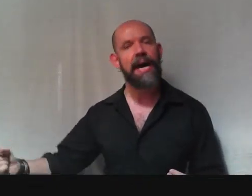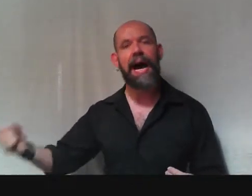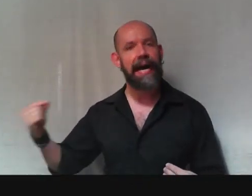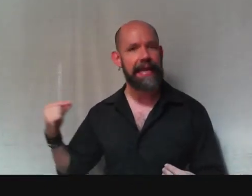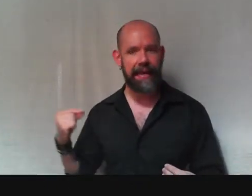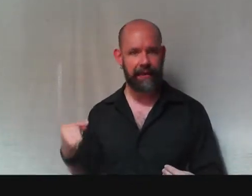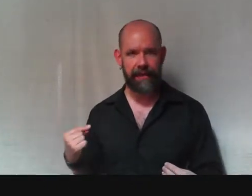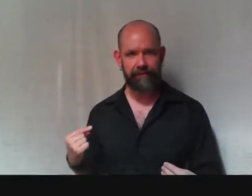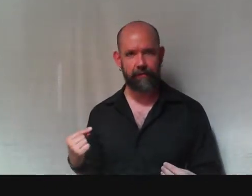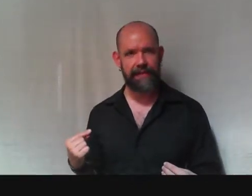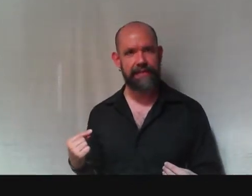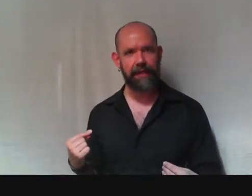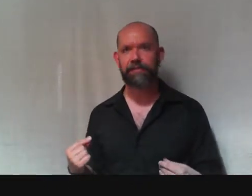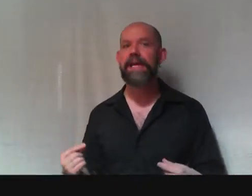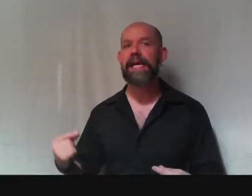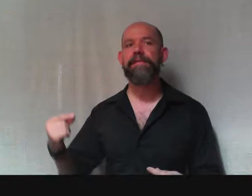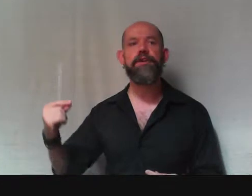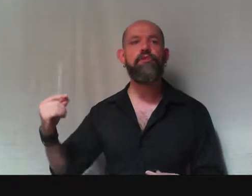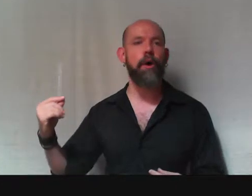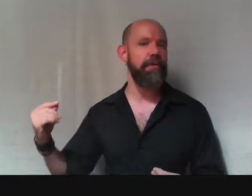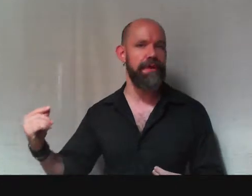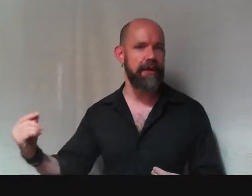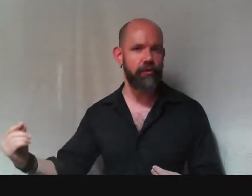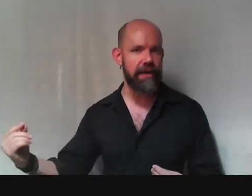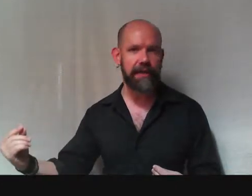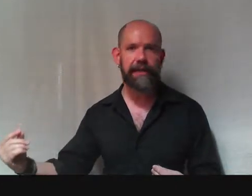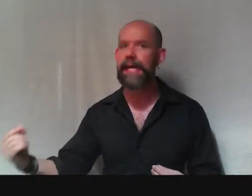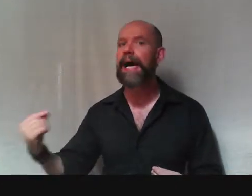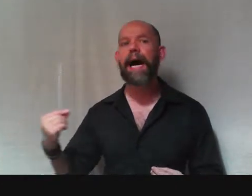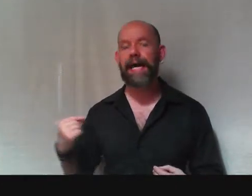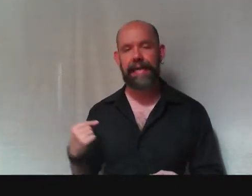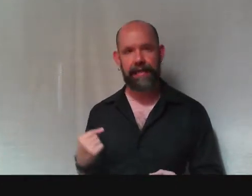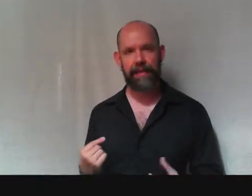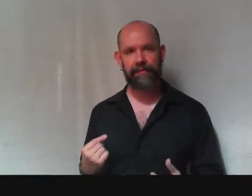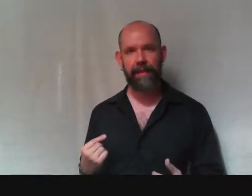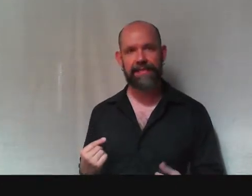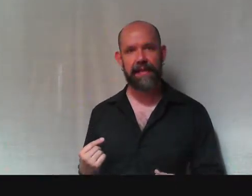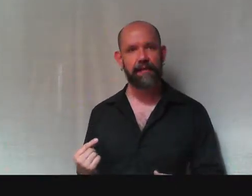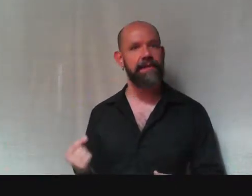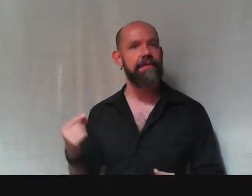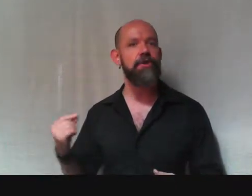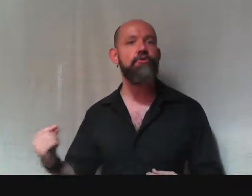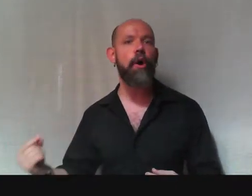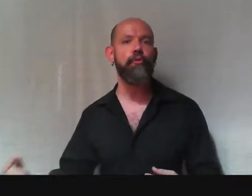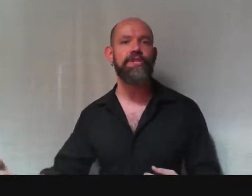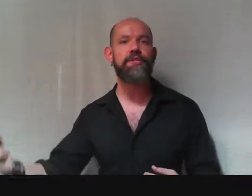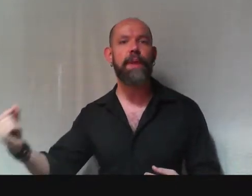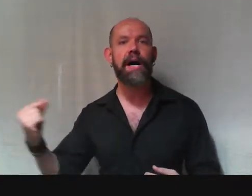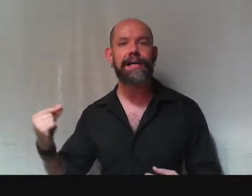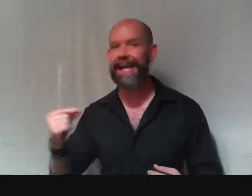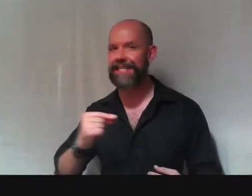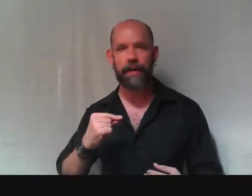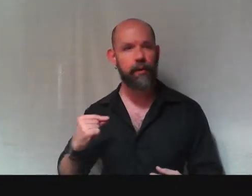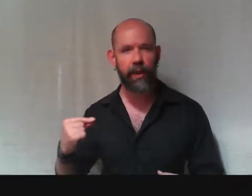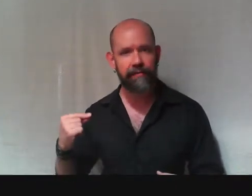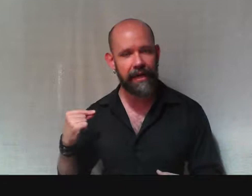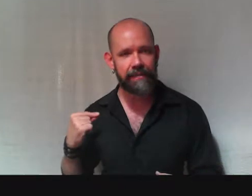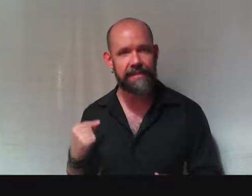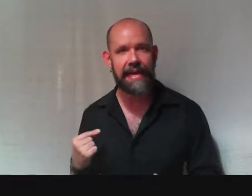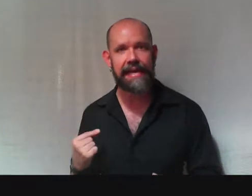I can't think for myself. If you won't think critically, I can't think for myself. If you won't respond and tell me where I've made a mistake,